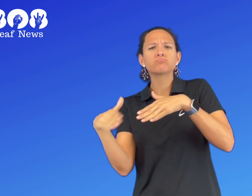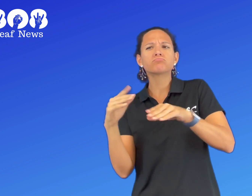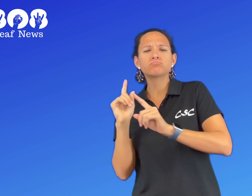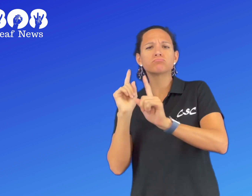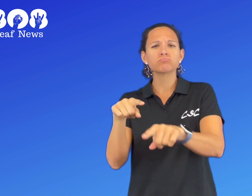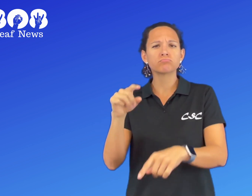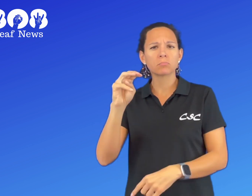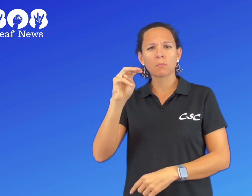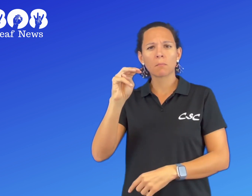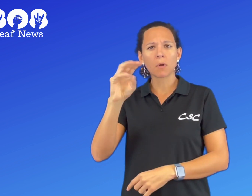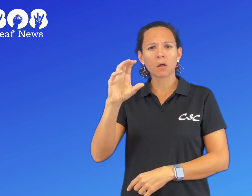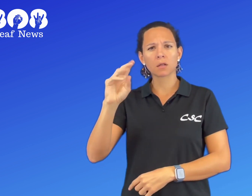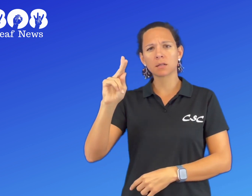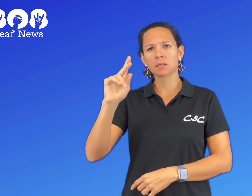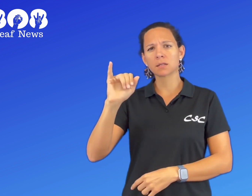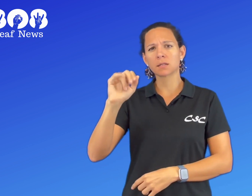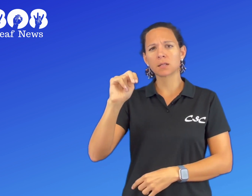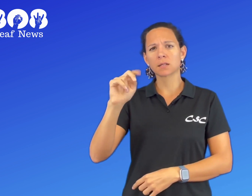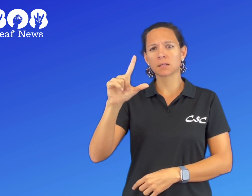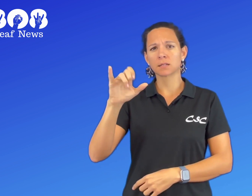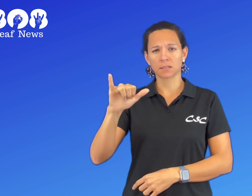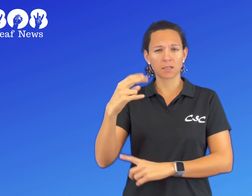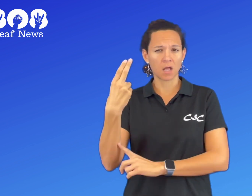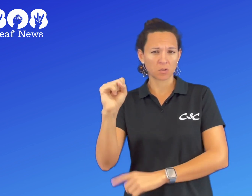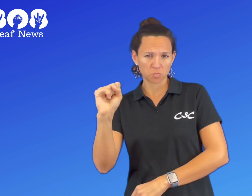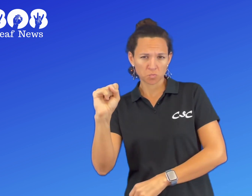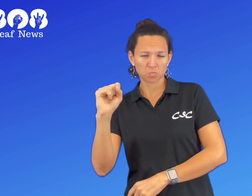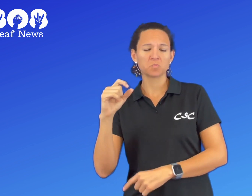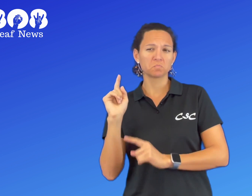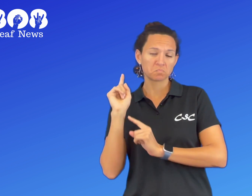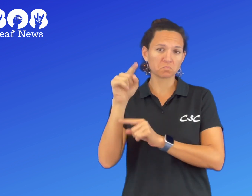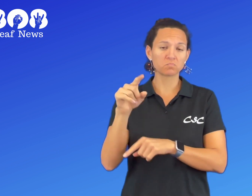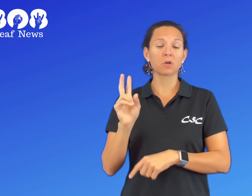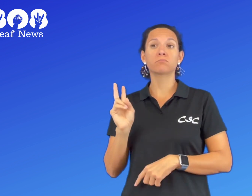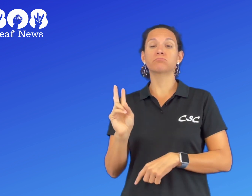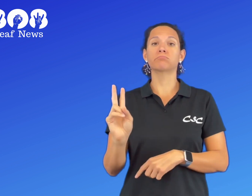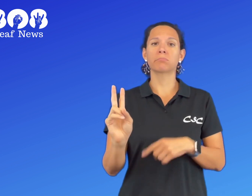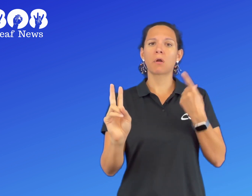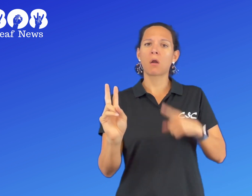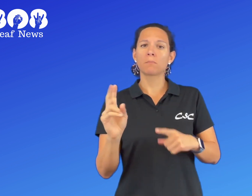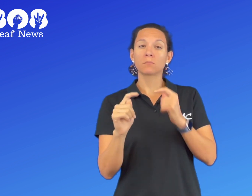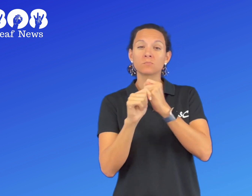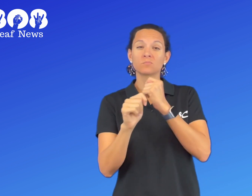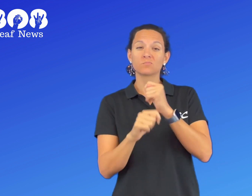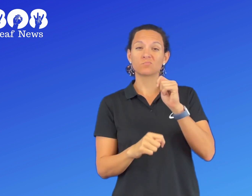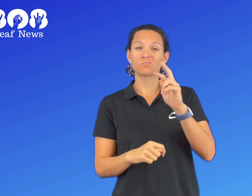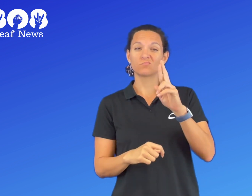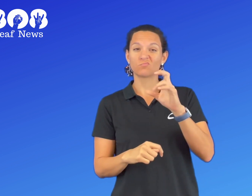were walking to McKinley High School. The two were crossing the street when a car